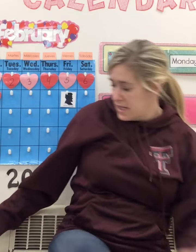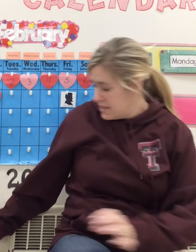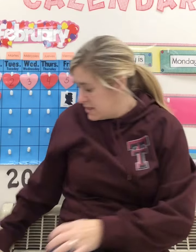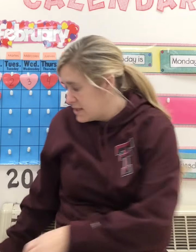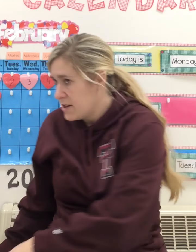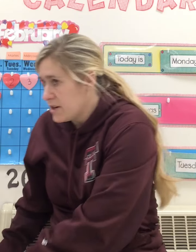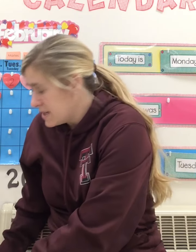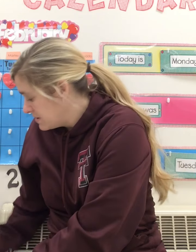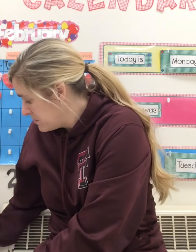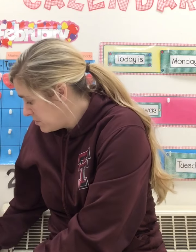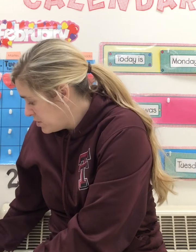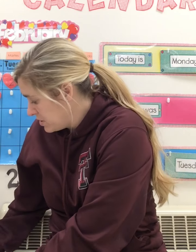let's start into our book.